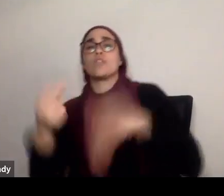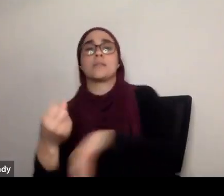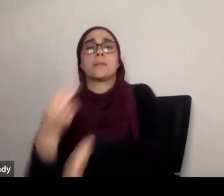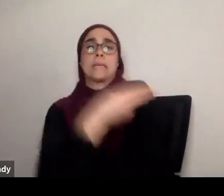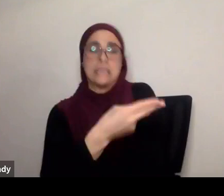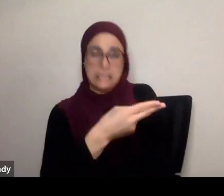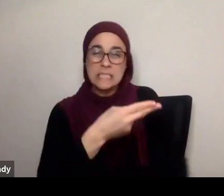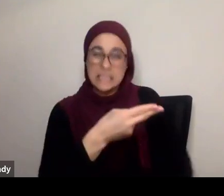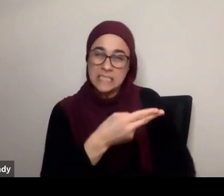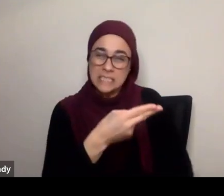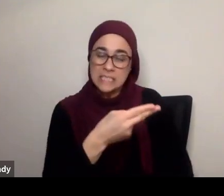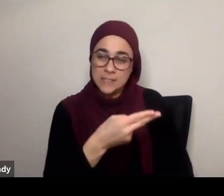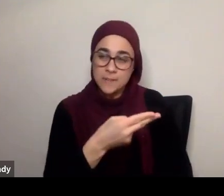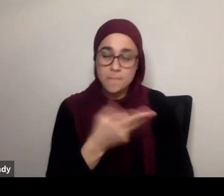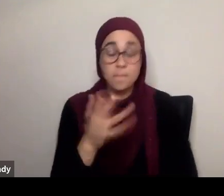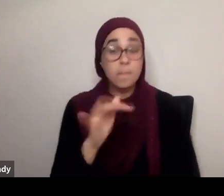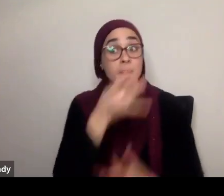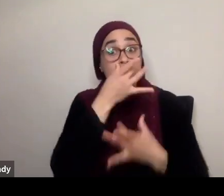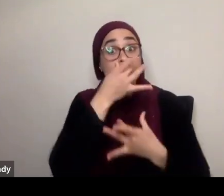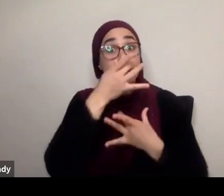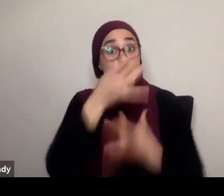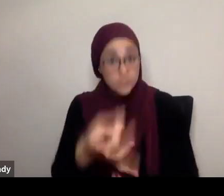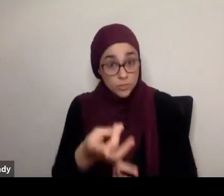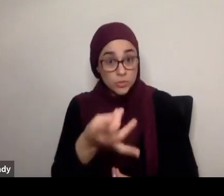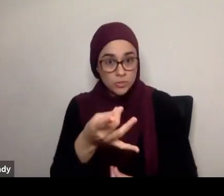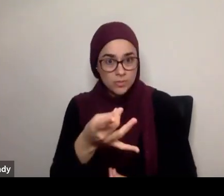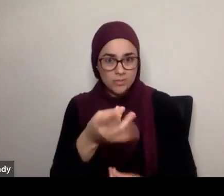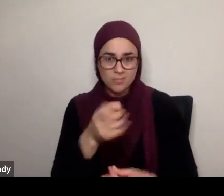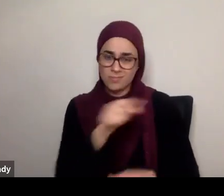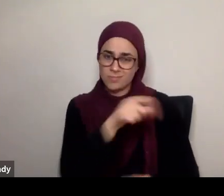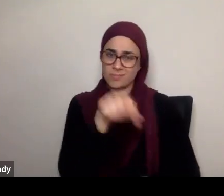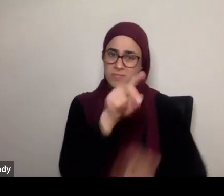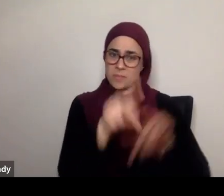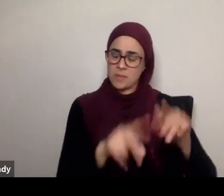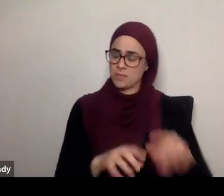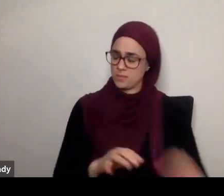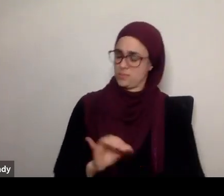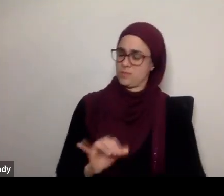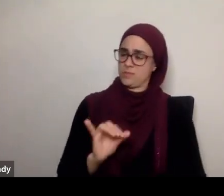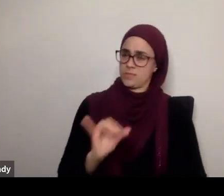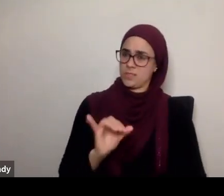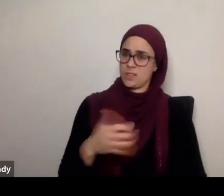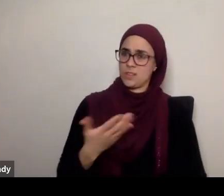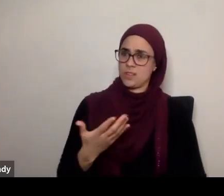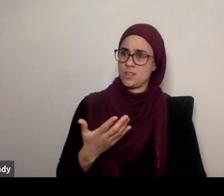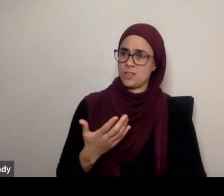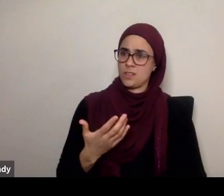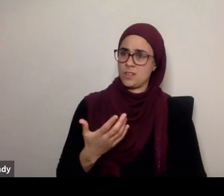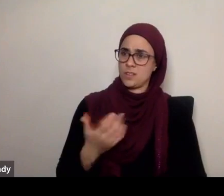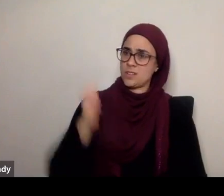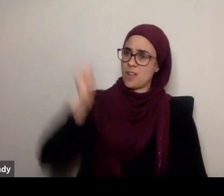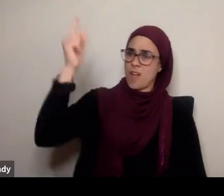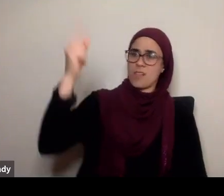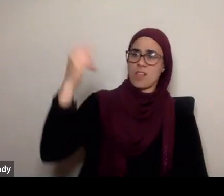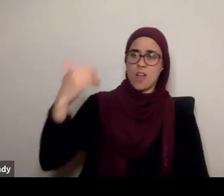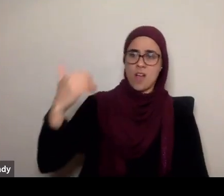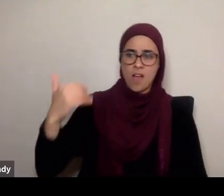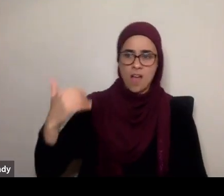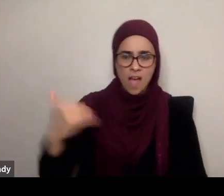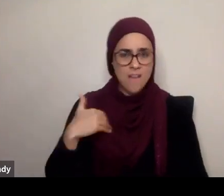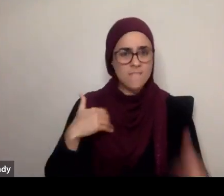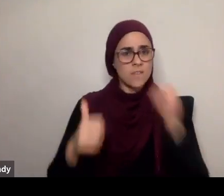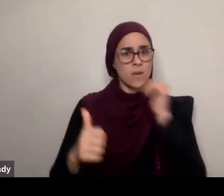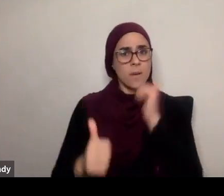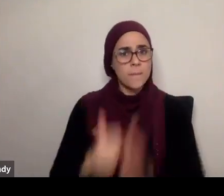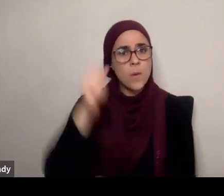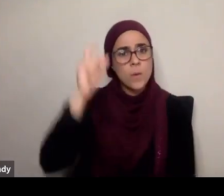Now, what's interesting there, is someone can say, well, doesn't Allah subhanahu wa ta'ala, have absolute wisdom, why legislate Allah, that eventually